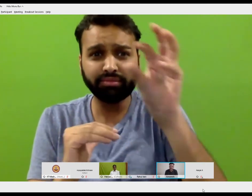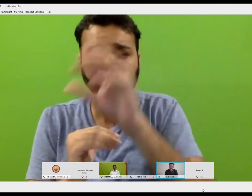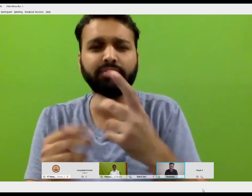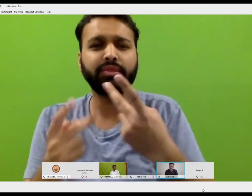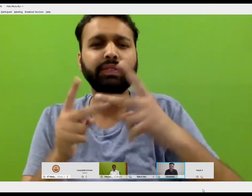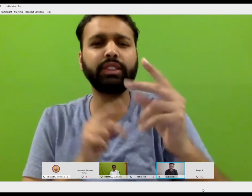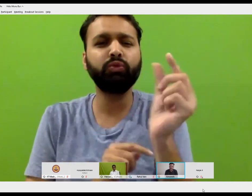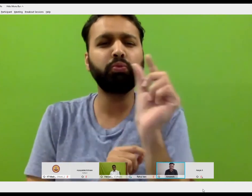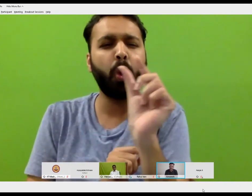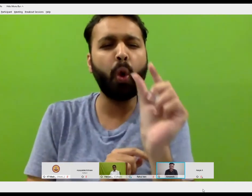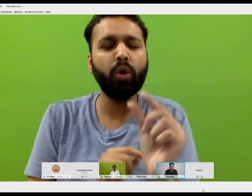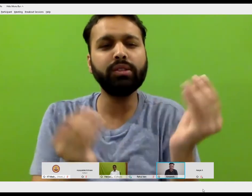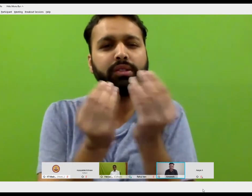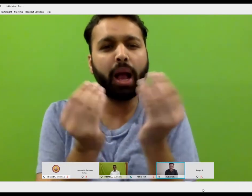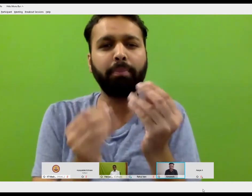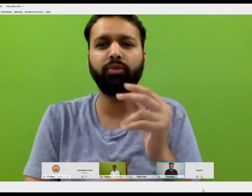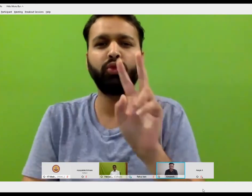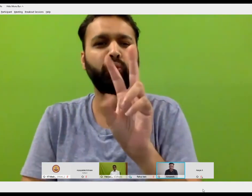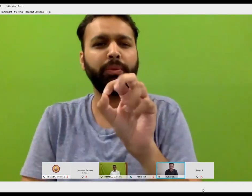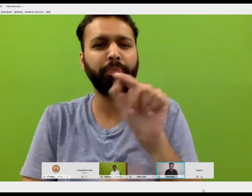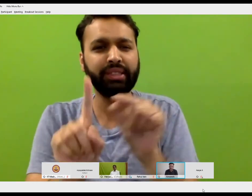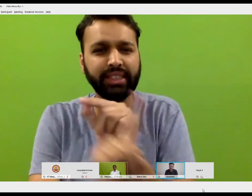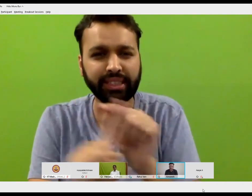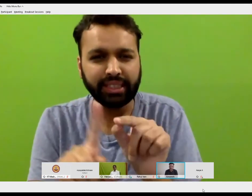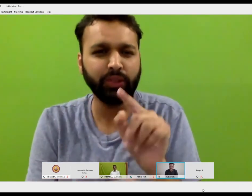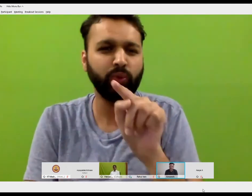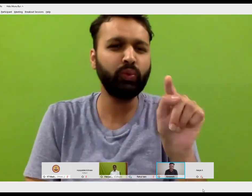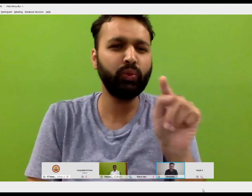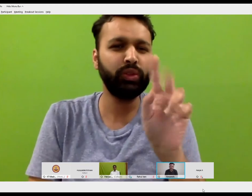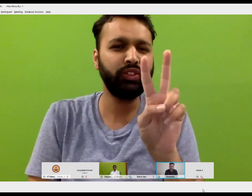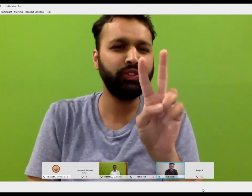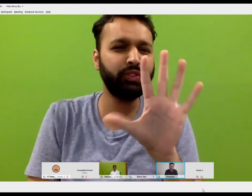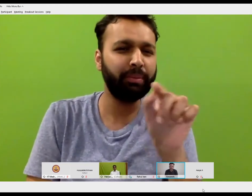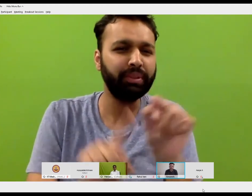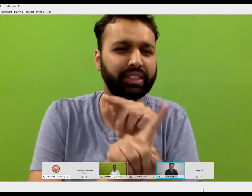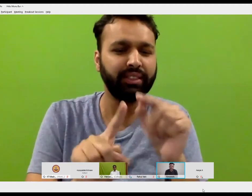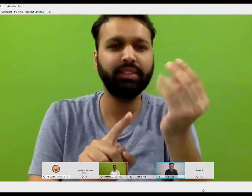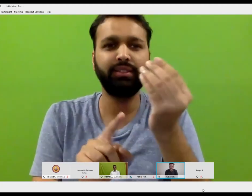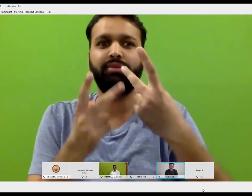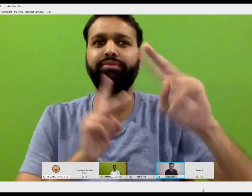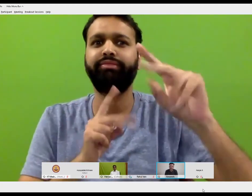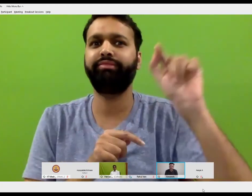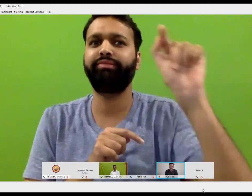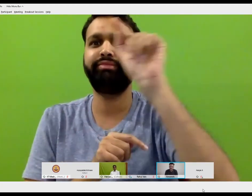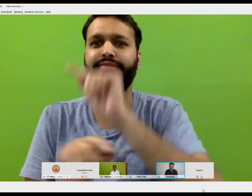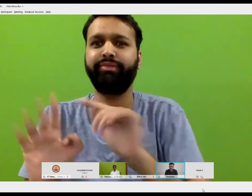Language. And also I learned about the variations, probably there are about 20 to 25 percent